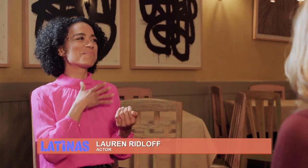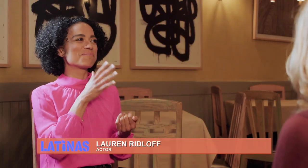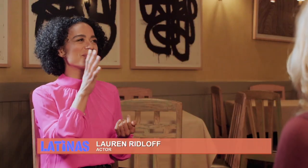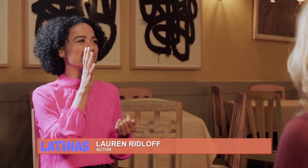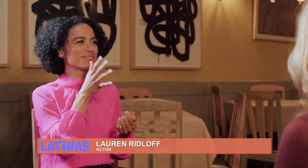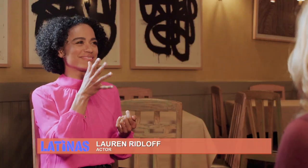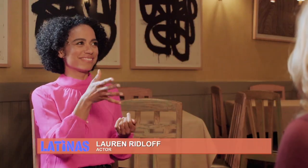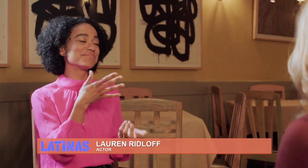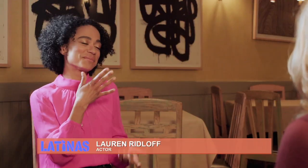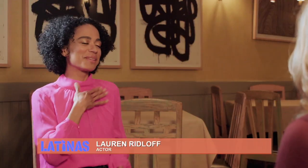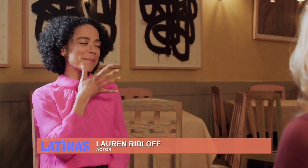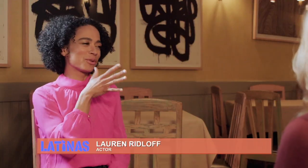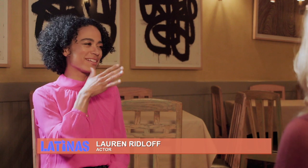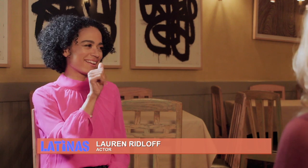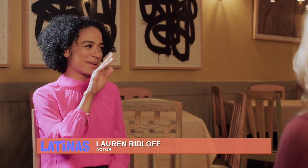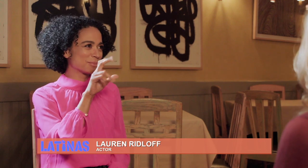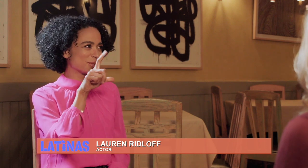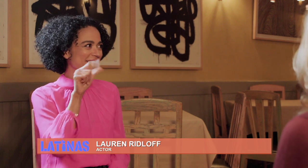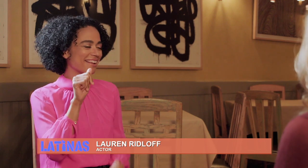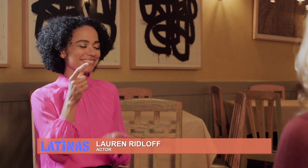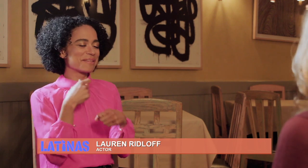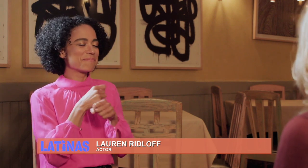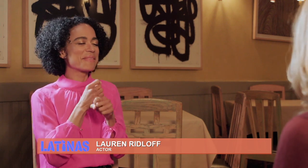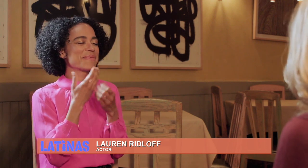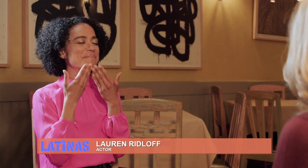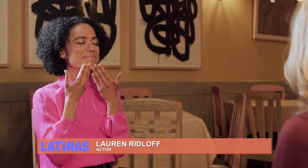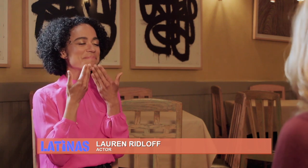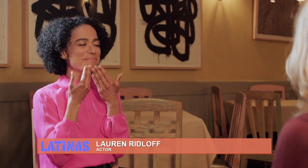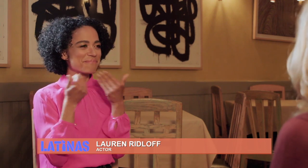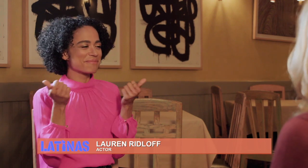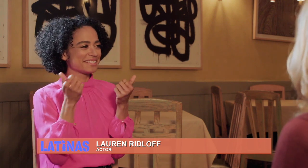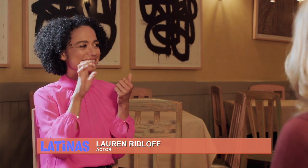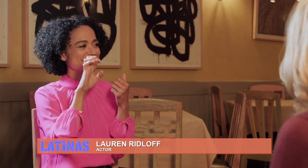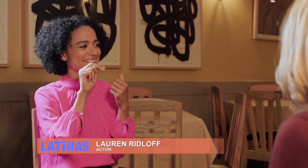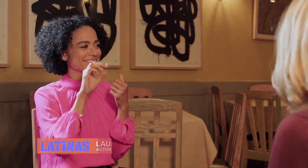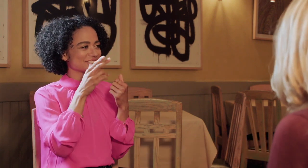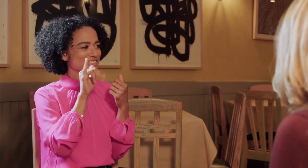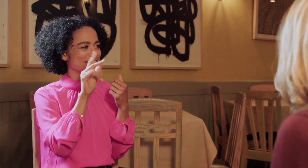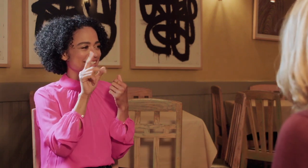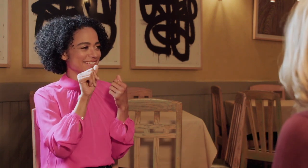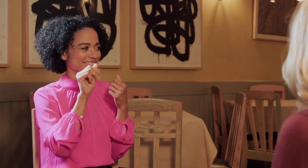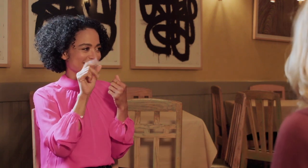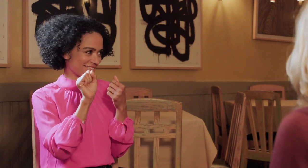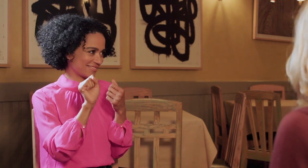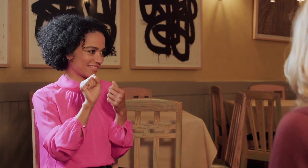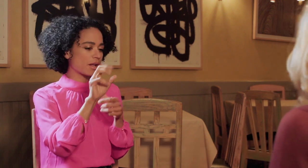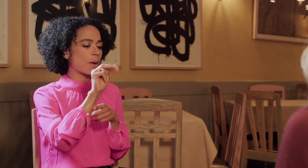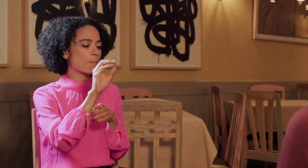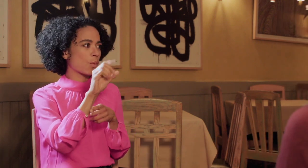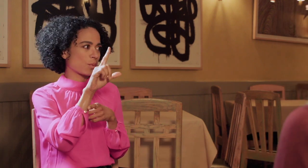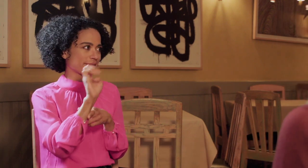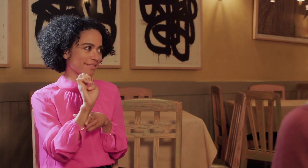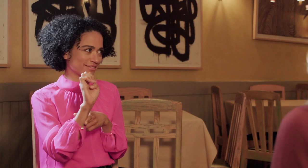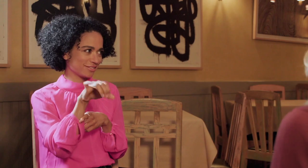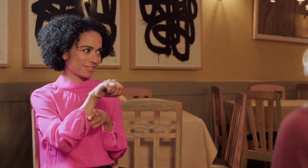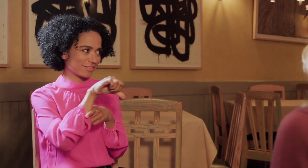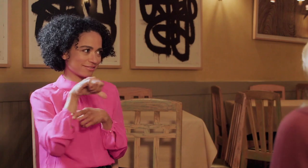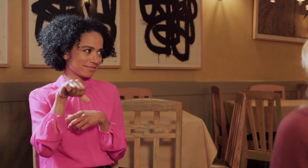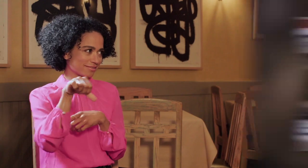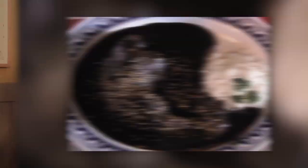My grandmother, my abuela, made the best enchiladas with